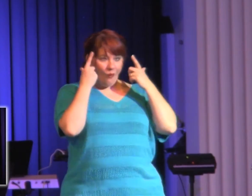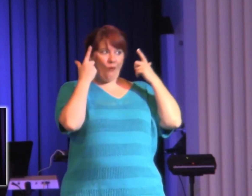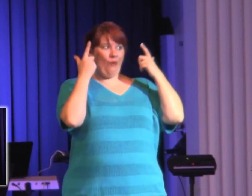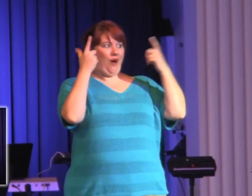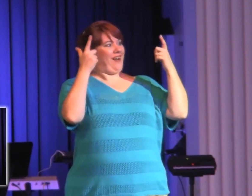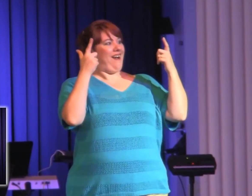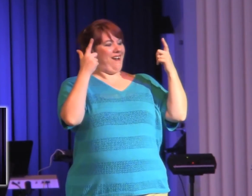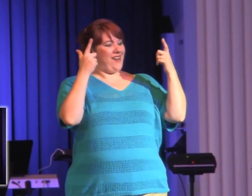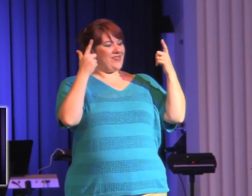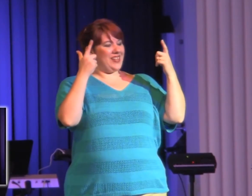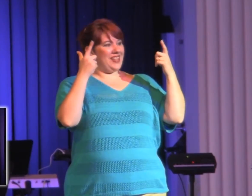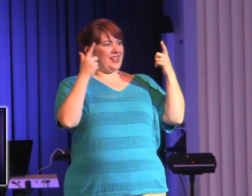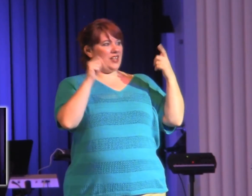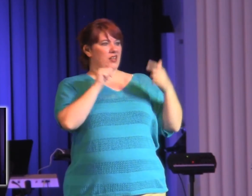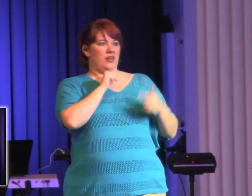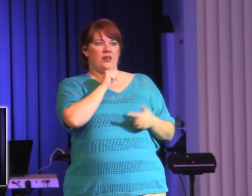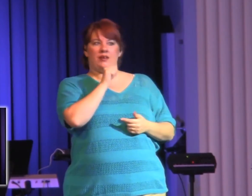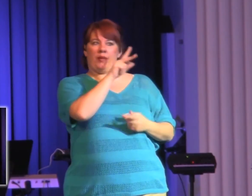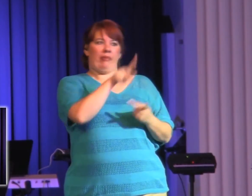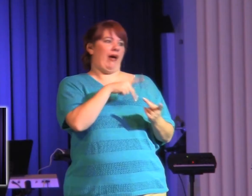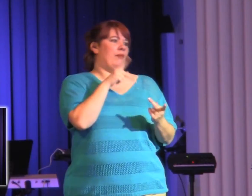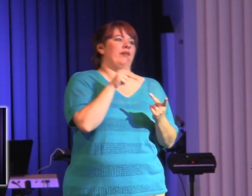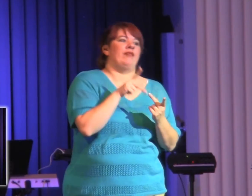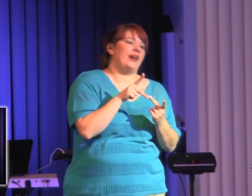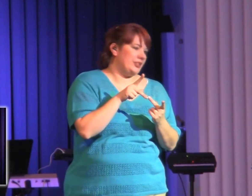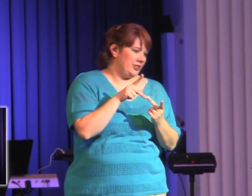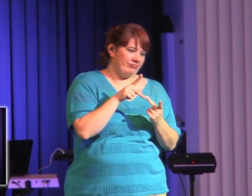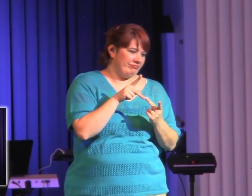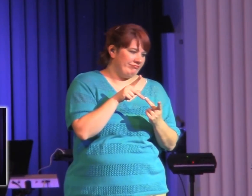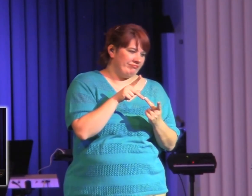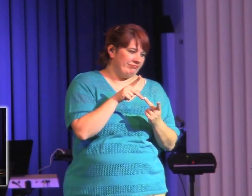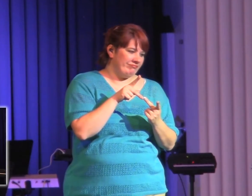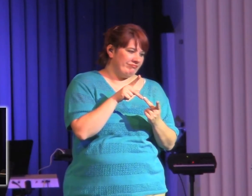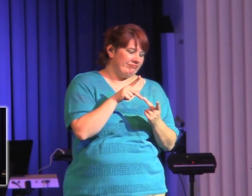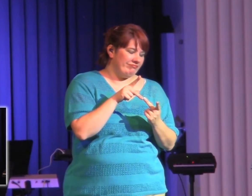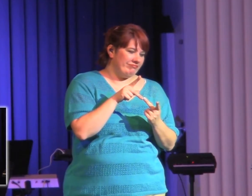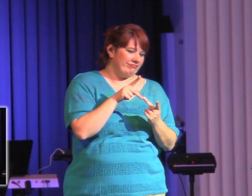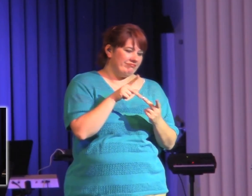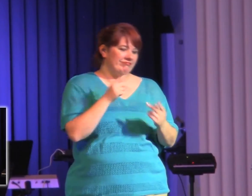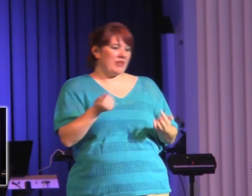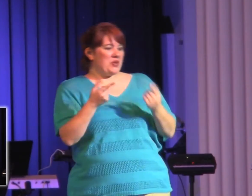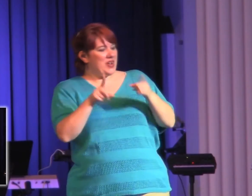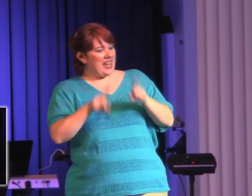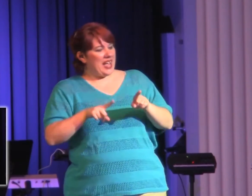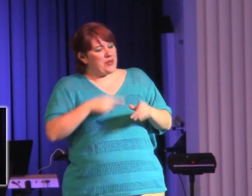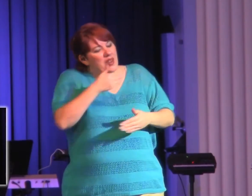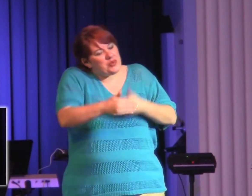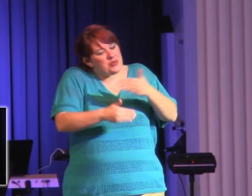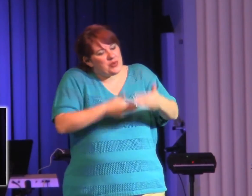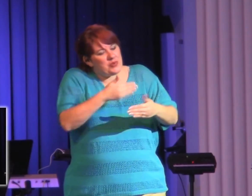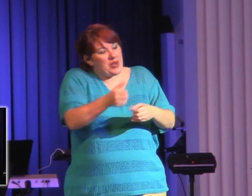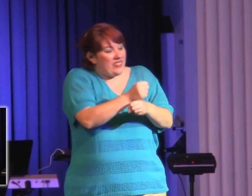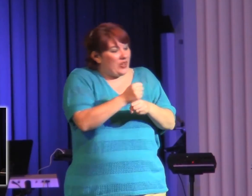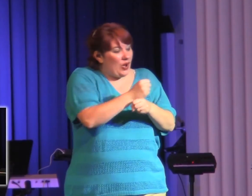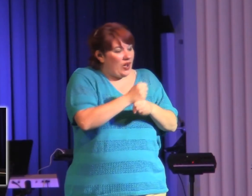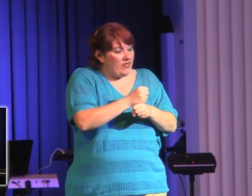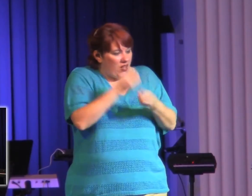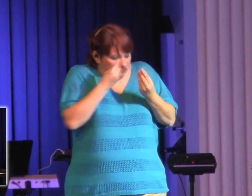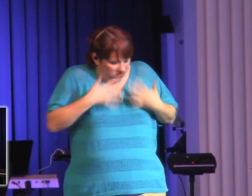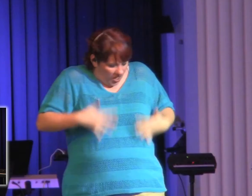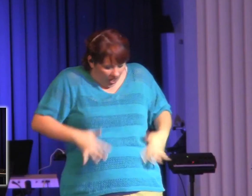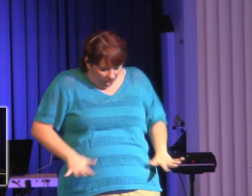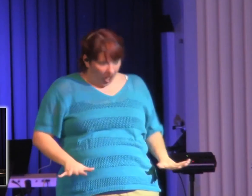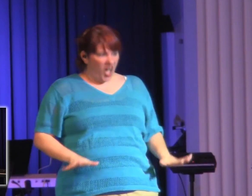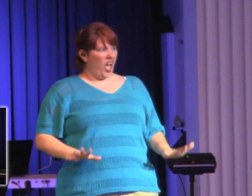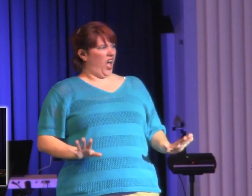morning, man, my first thoughts, it was absolute perfection. When I spilled that hot coffee on my hand, it was a little different story, okay? A little different story. But